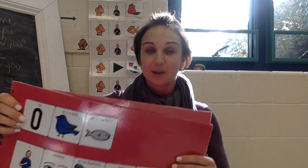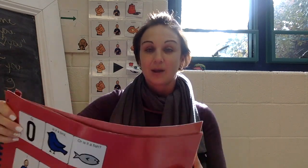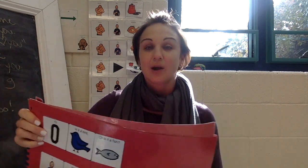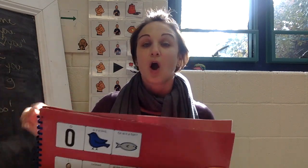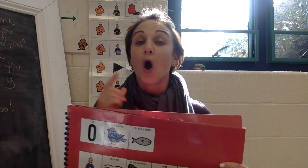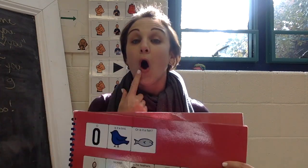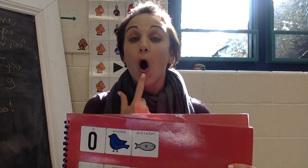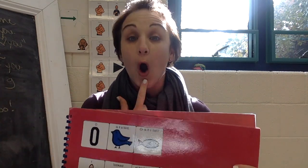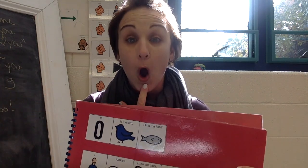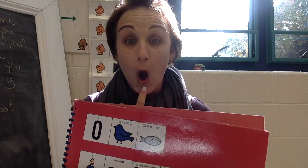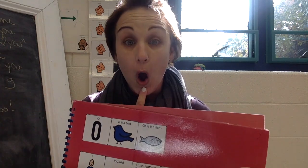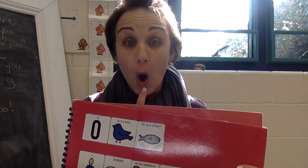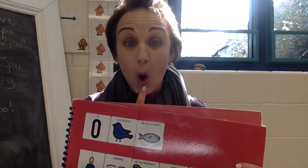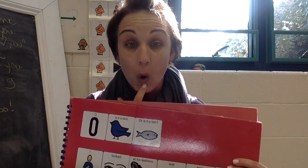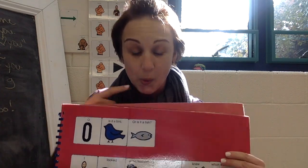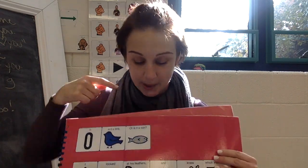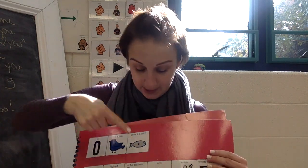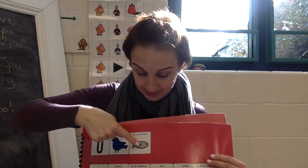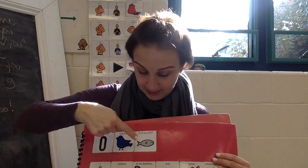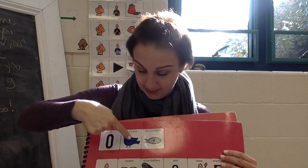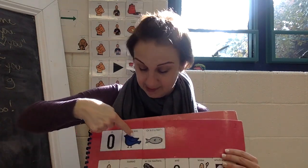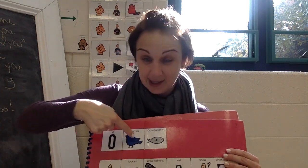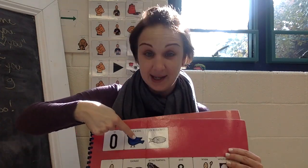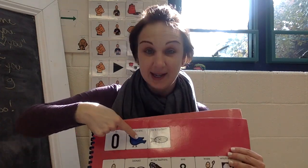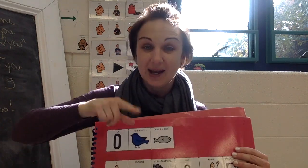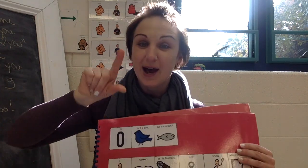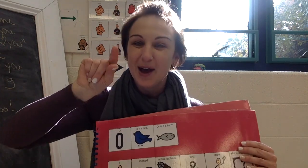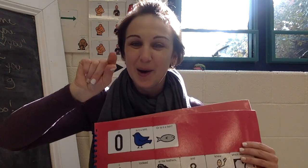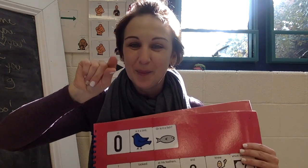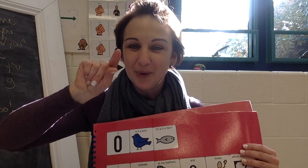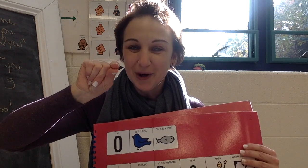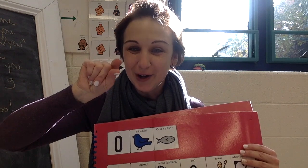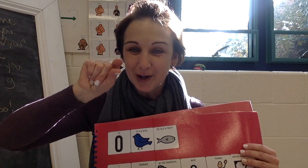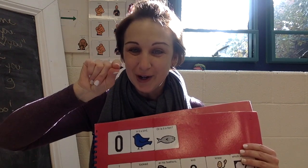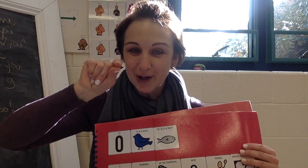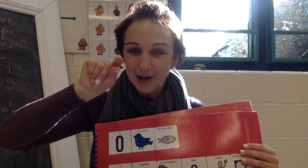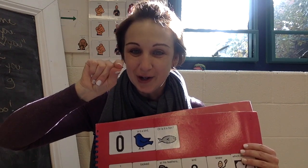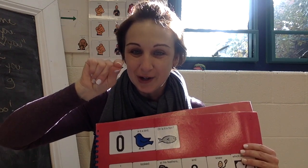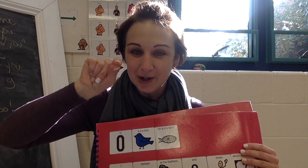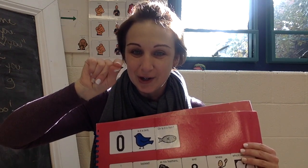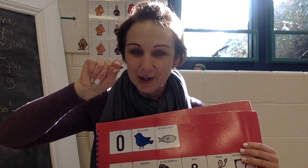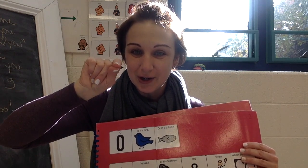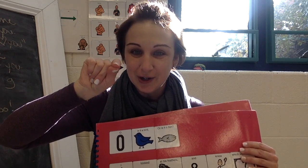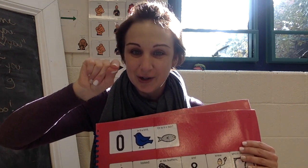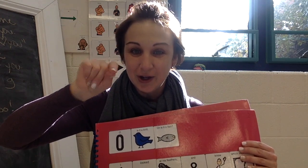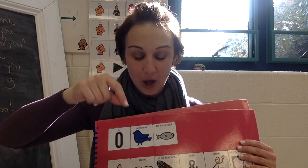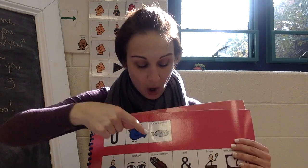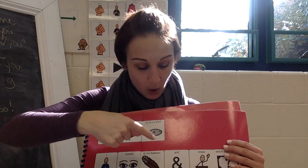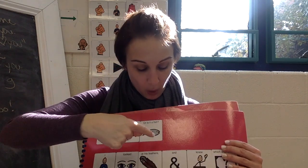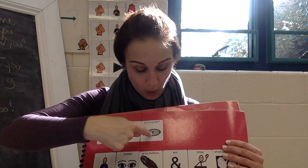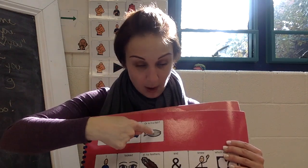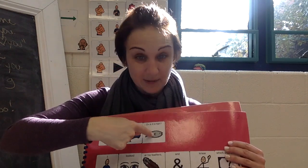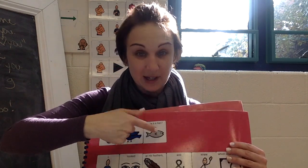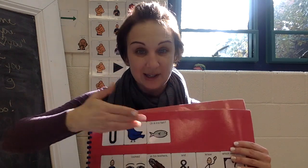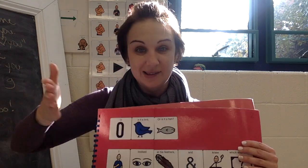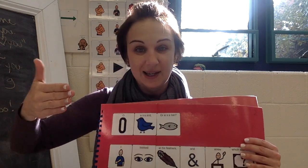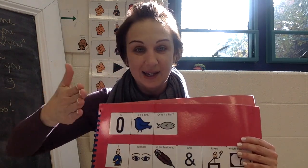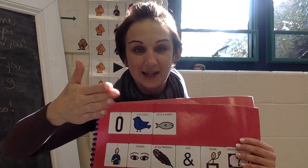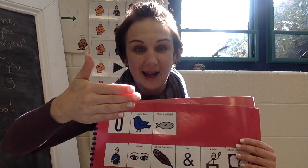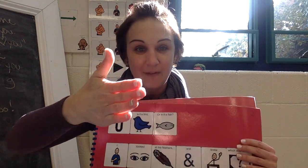Oh, is it a bird? Oh, try Or is it a